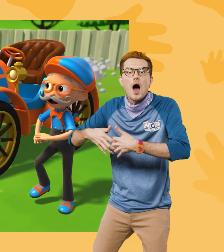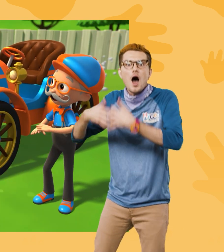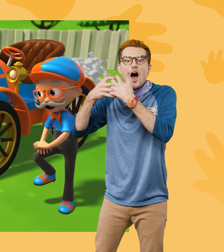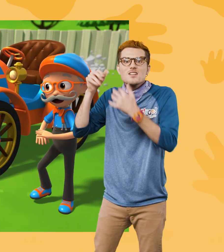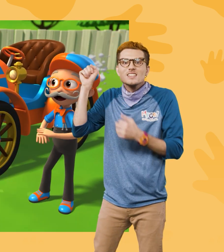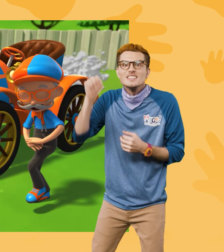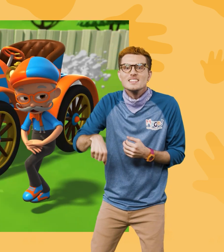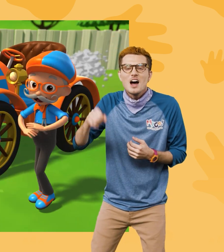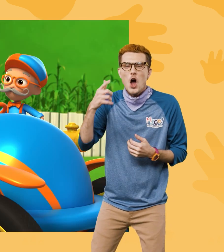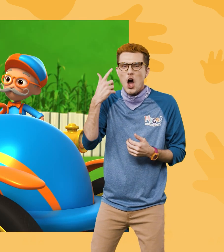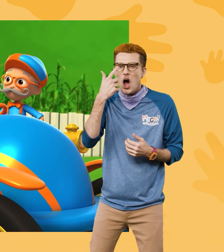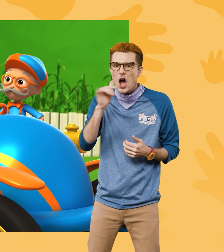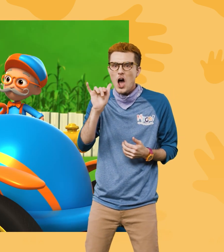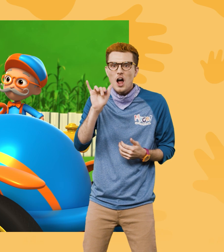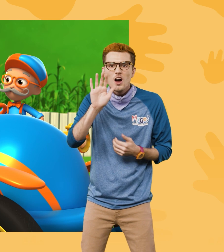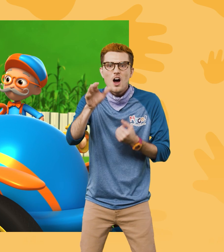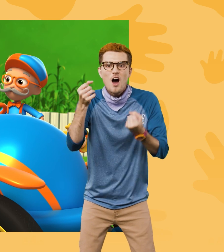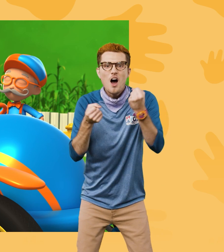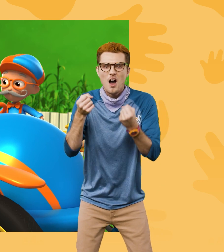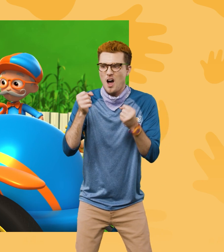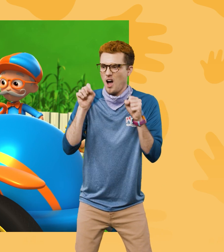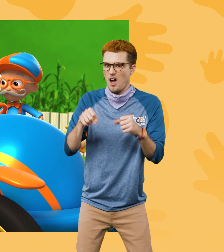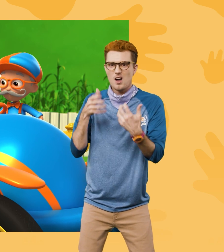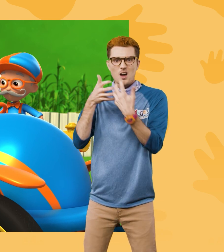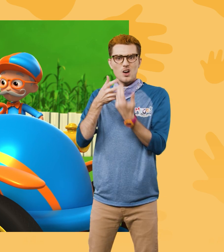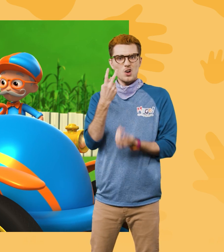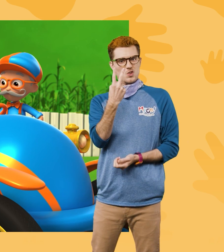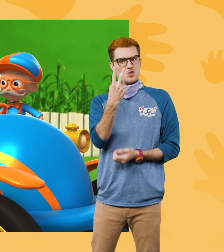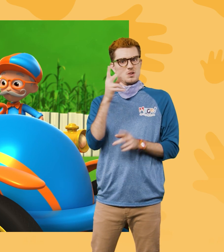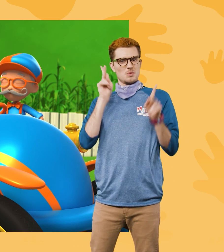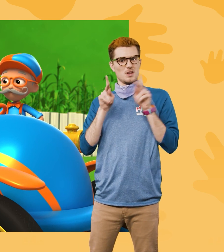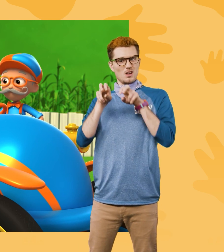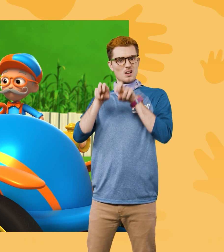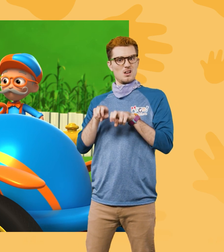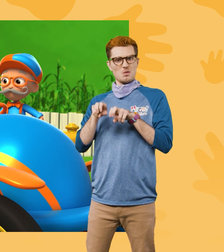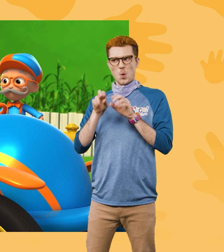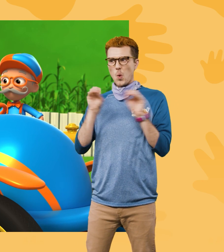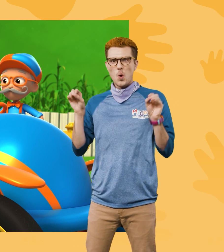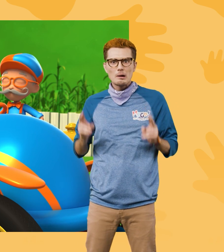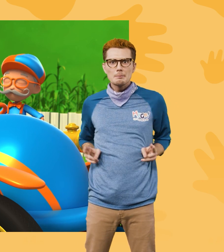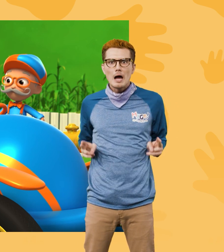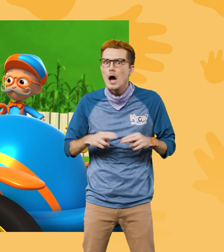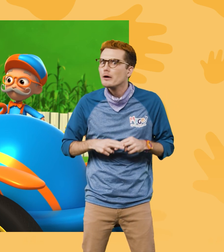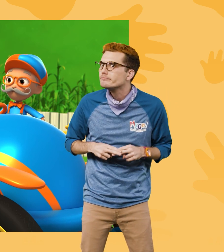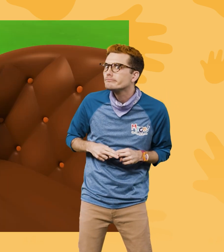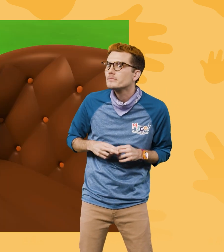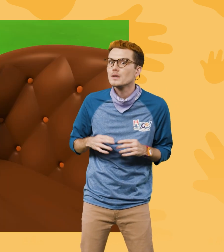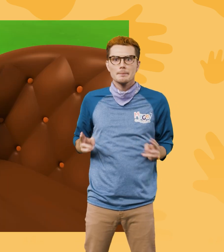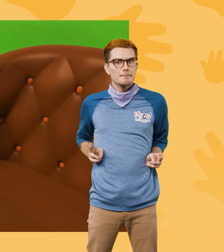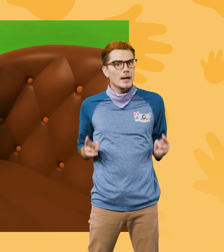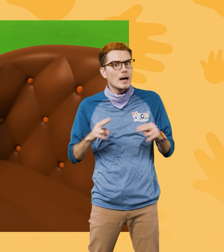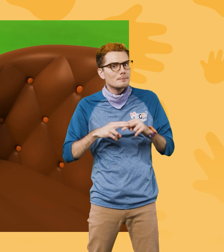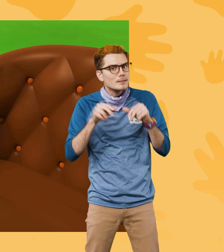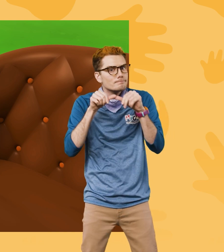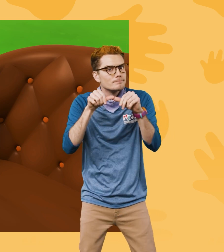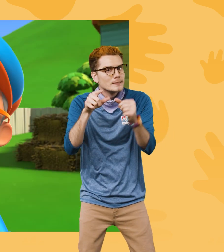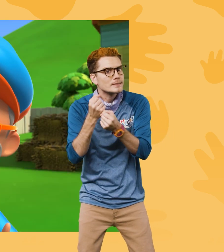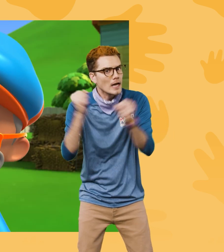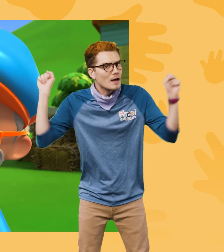Yeah! It looks like your car can only fit two people! And no seatbelts? Seatbelts? Yeah!